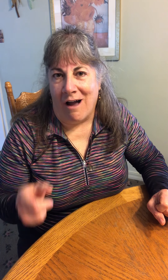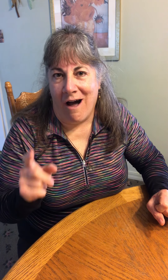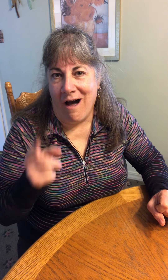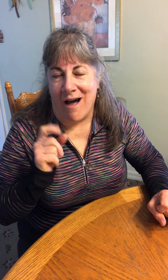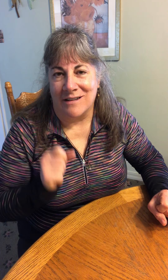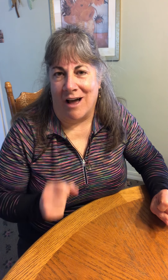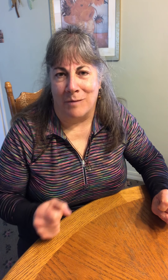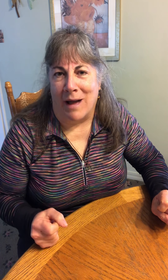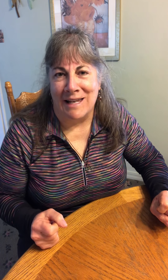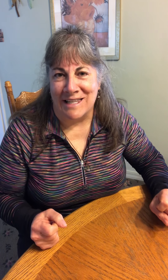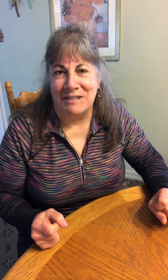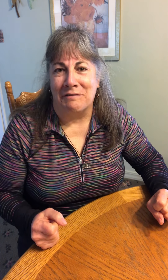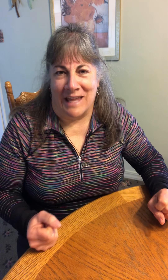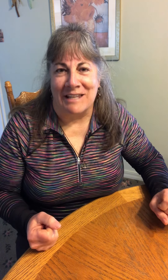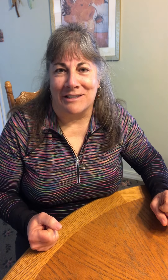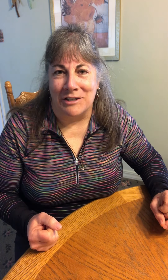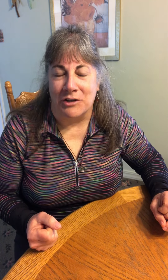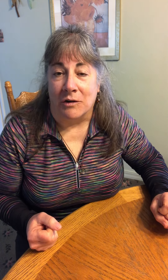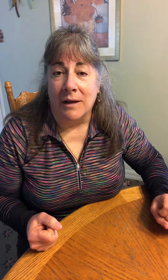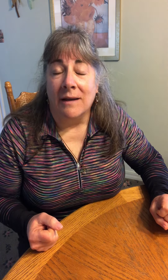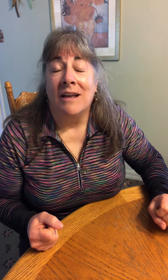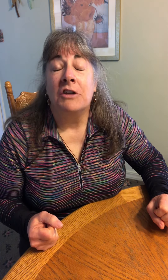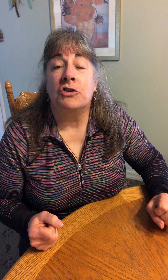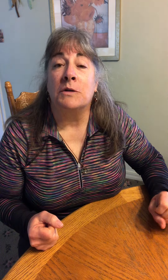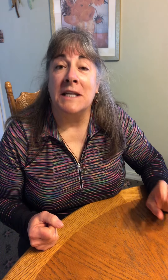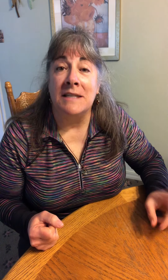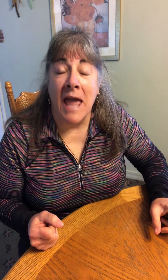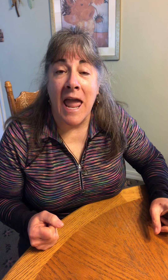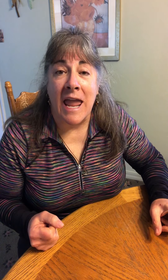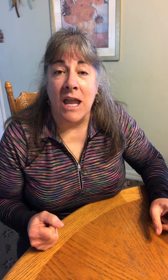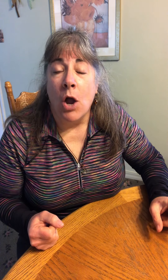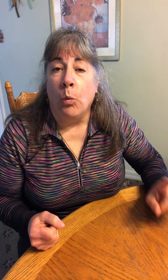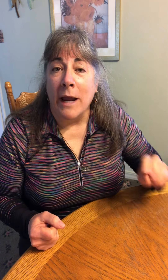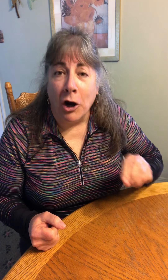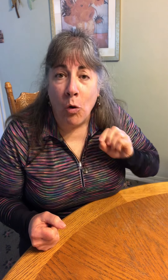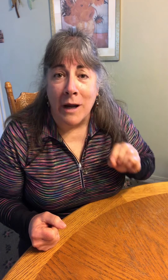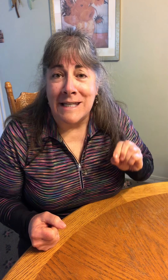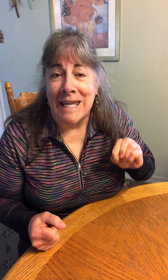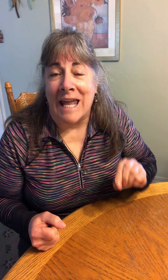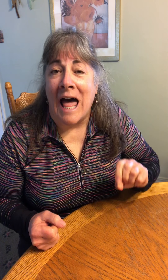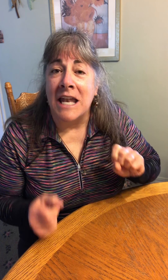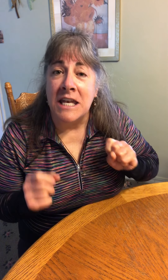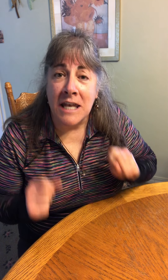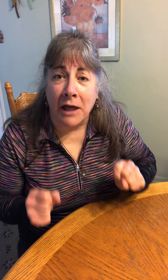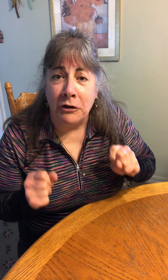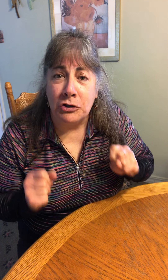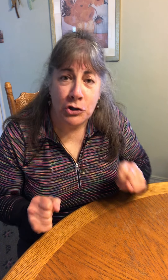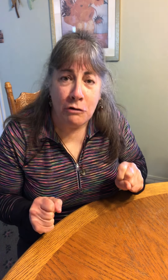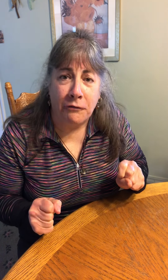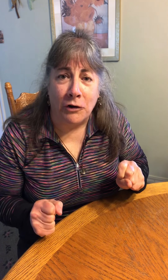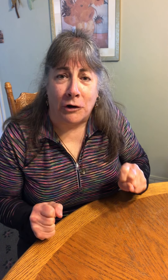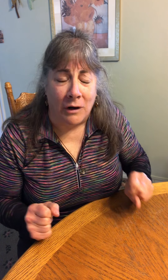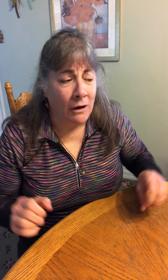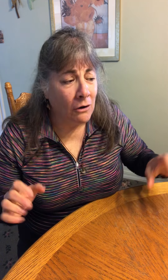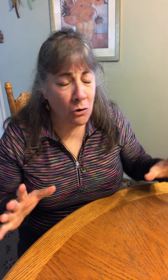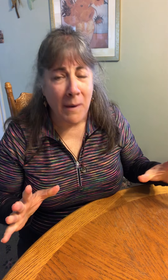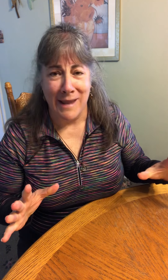hot on my list of things to do. So today we are going to get another twofer! Oh my